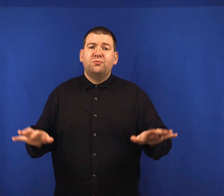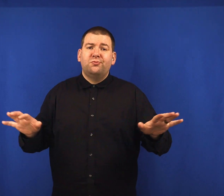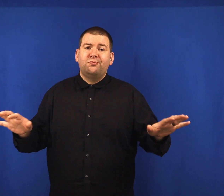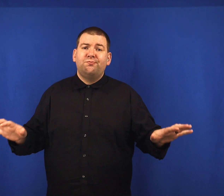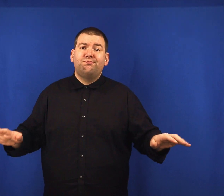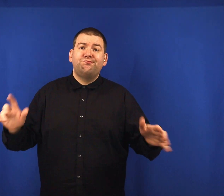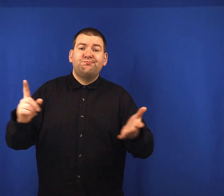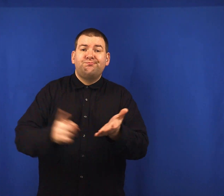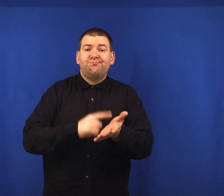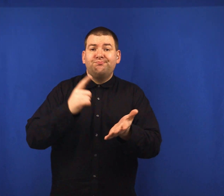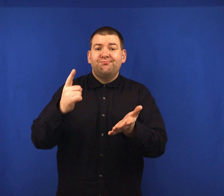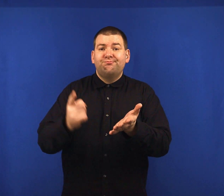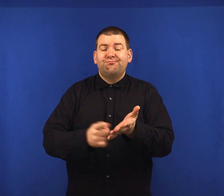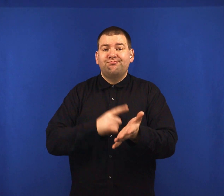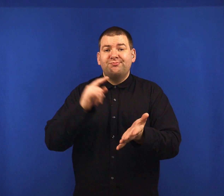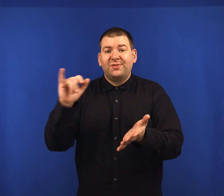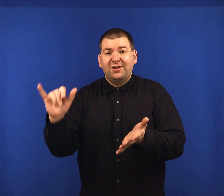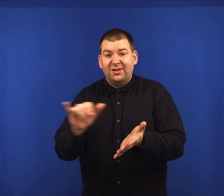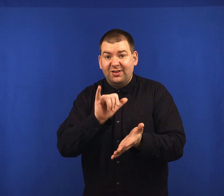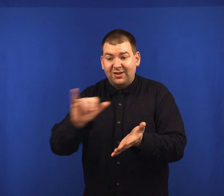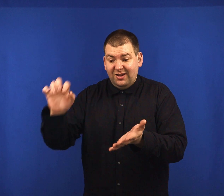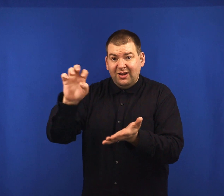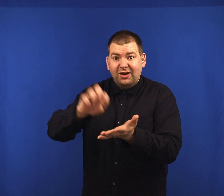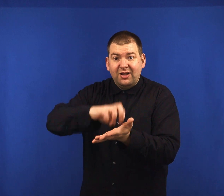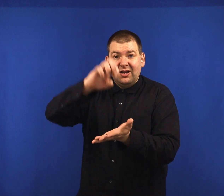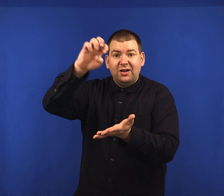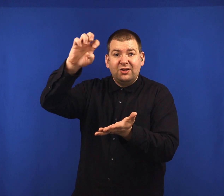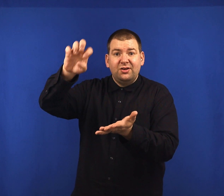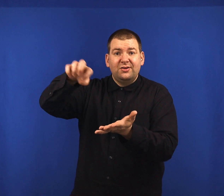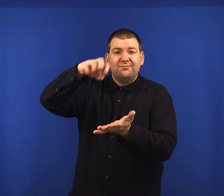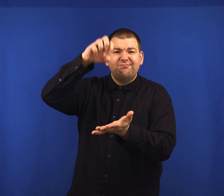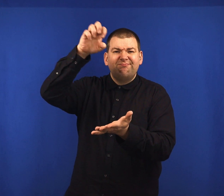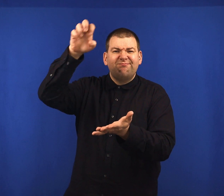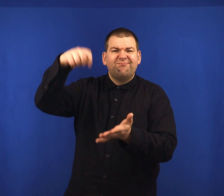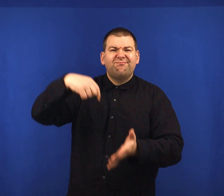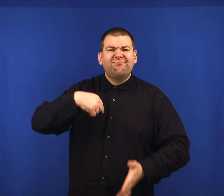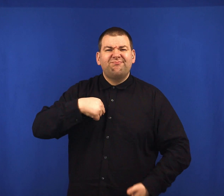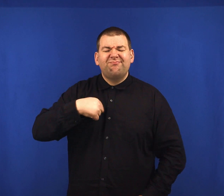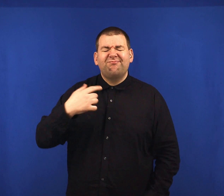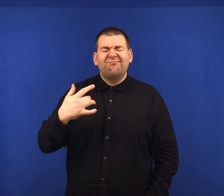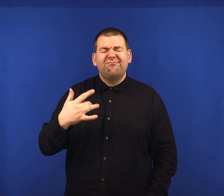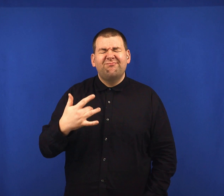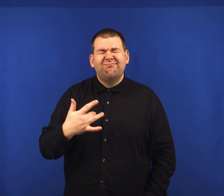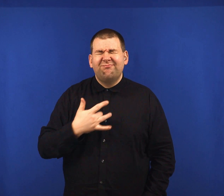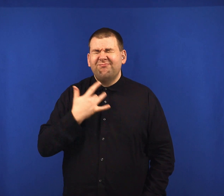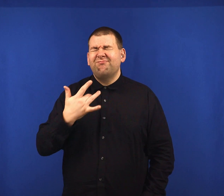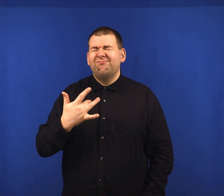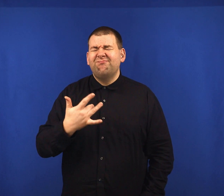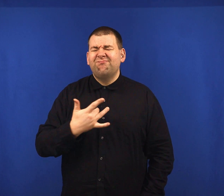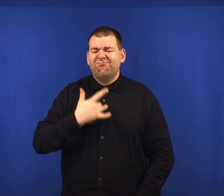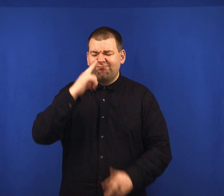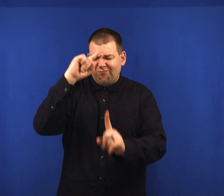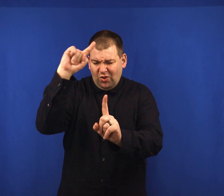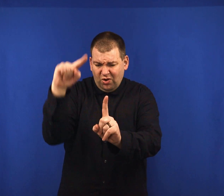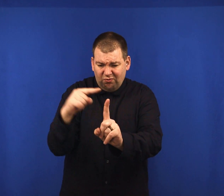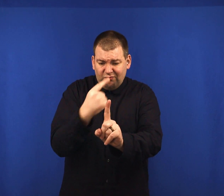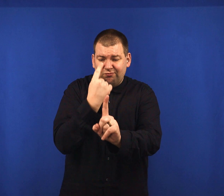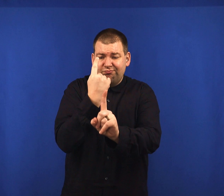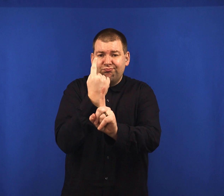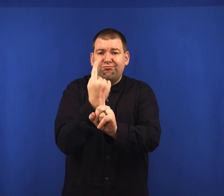Sometimes, like Elijah, I feel out on my own.